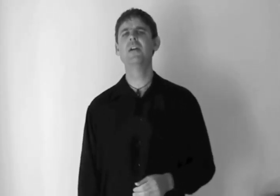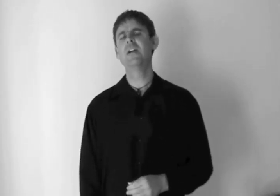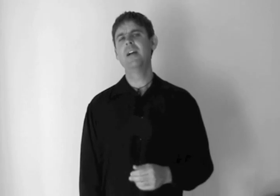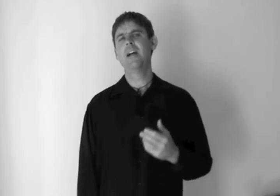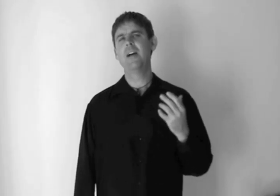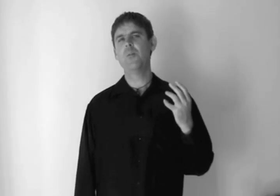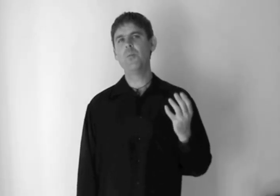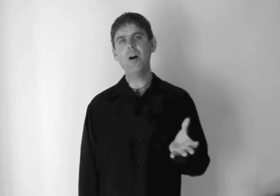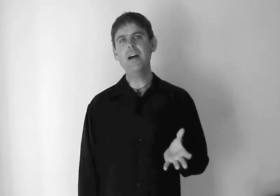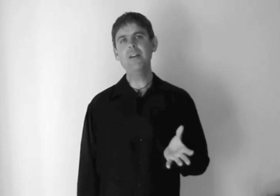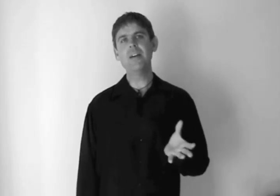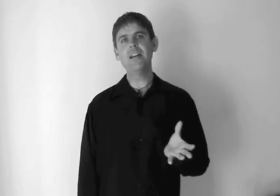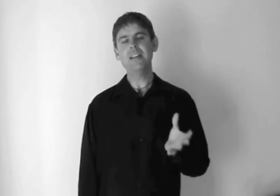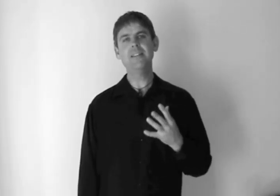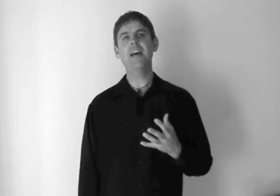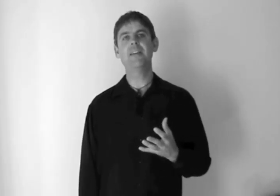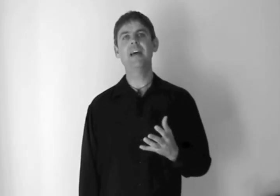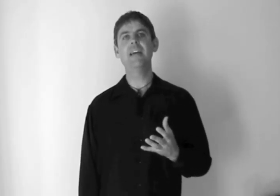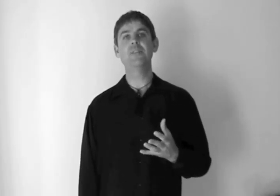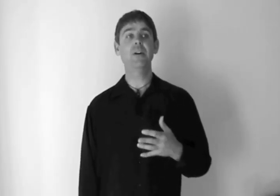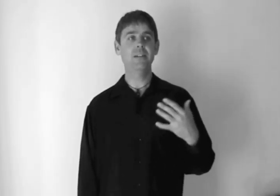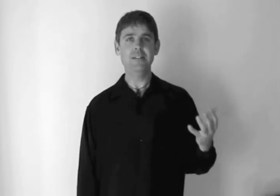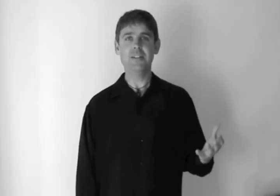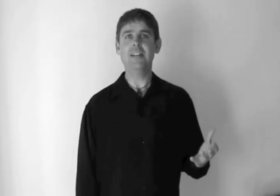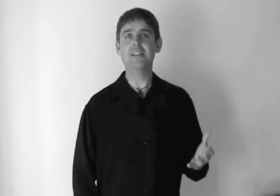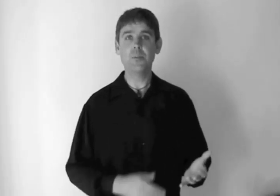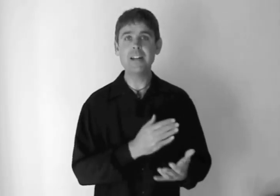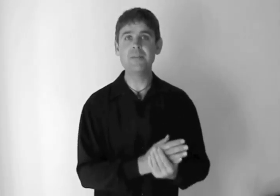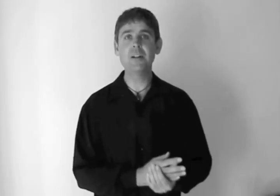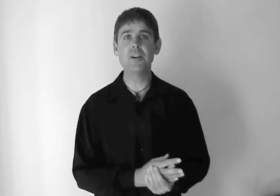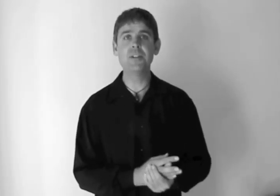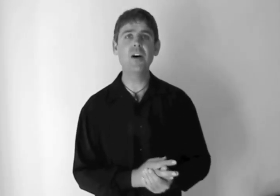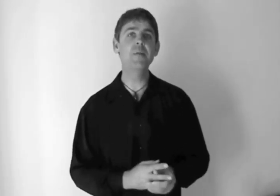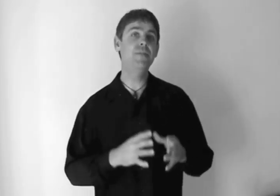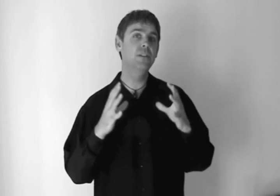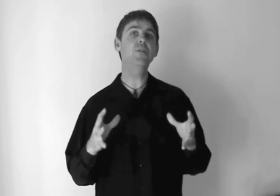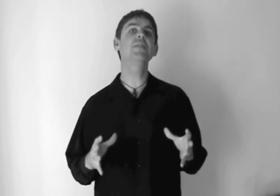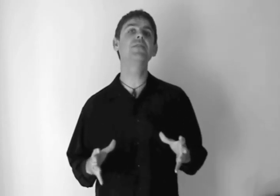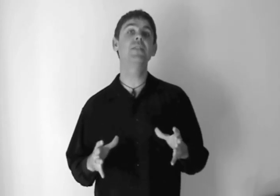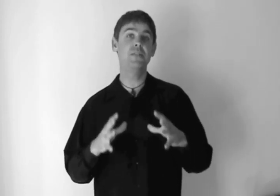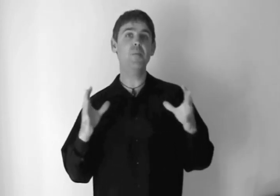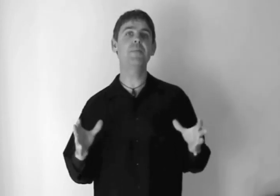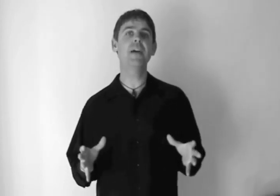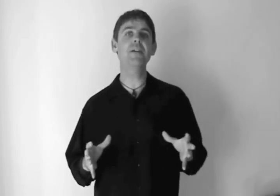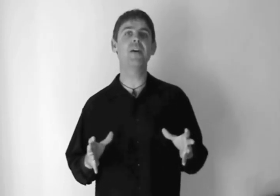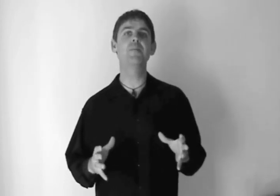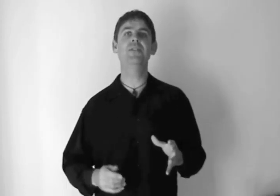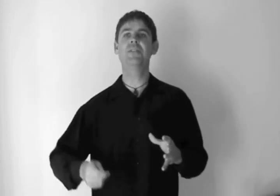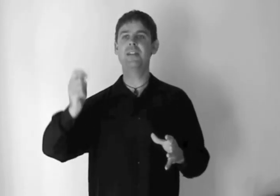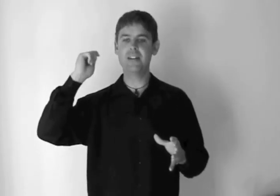why is that the case? Well, it just is. It's the way it's developed over time. And if you look at this dominant paradigm, which is that